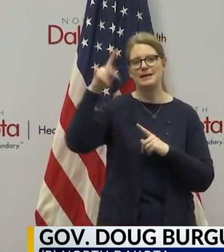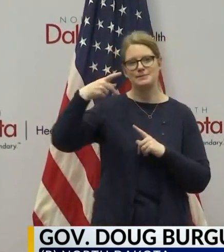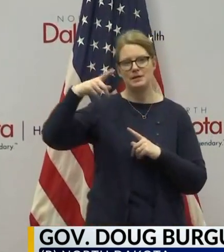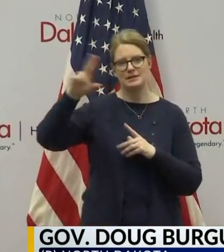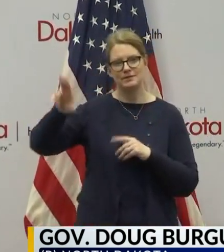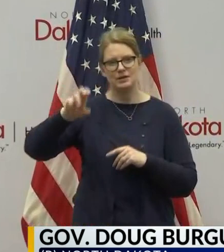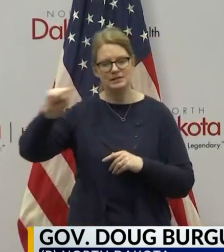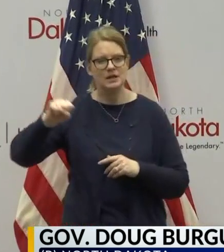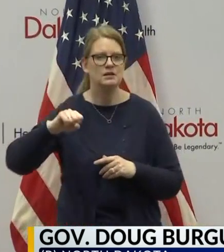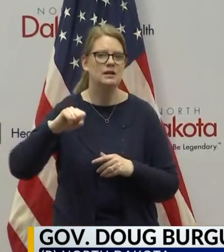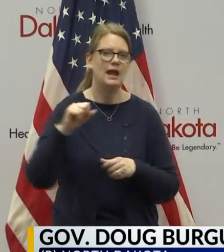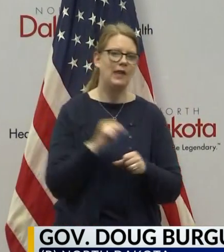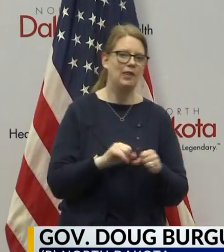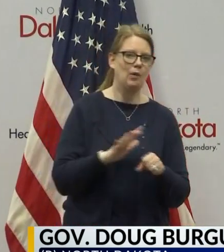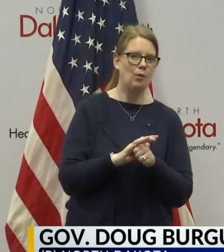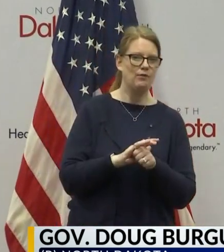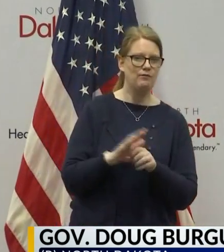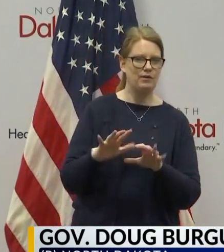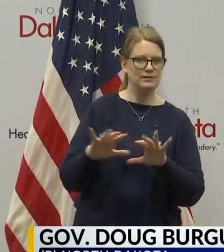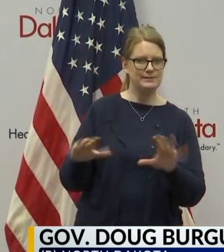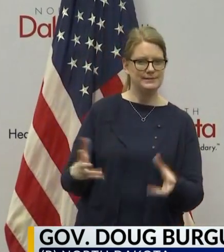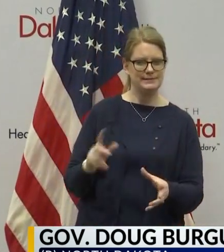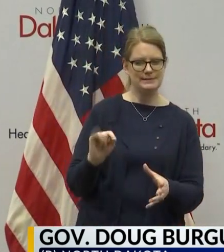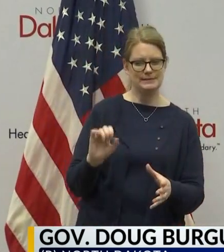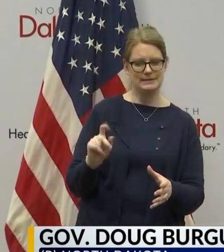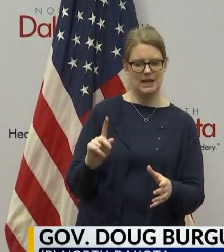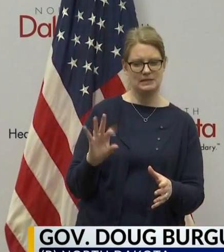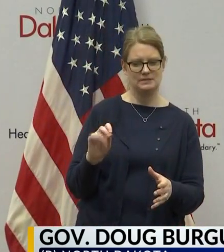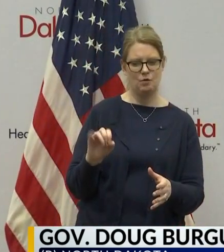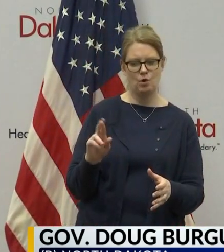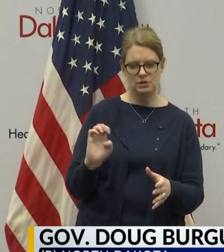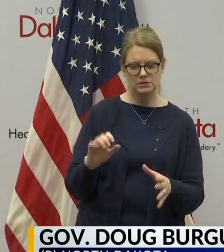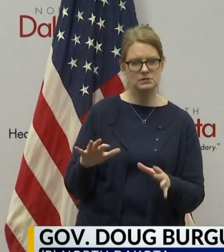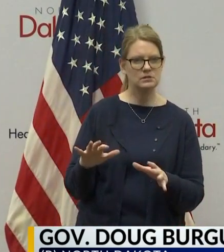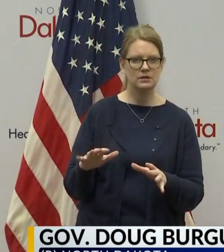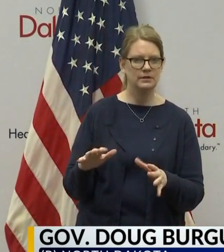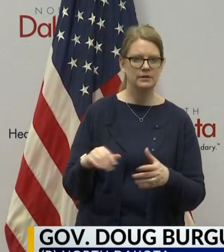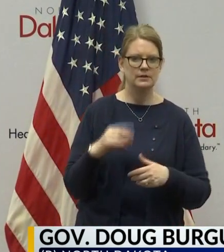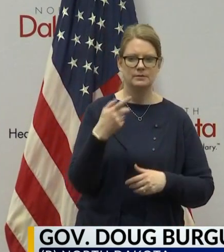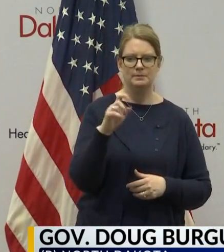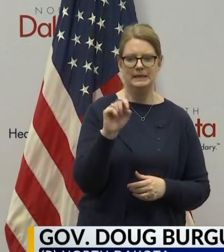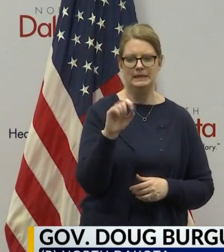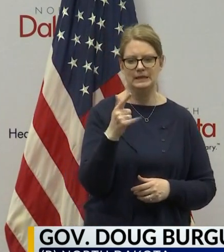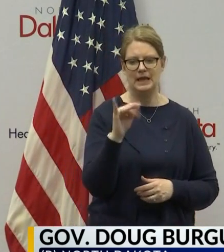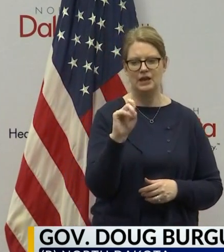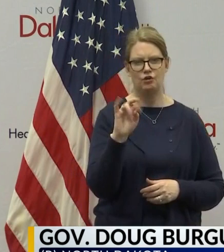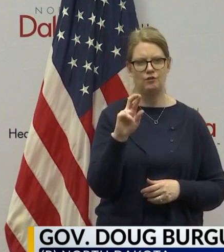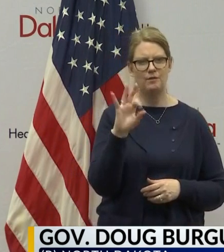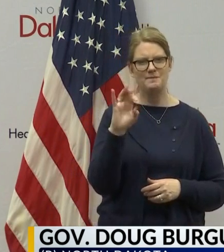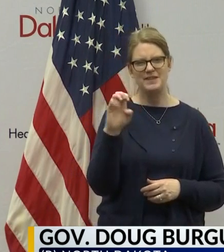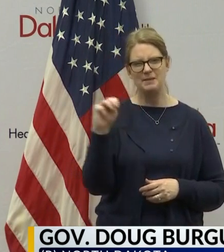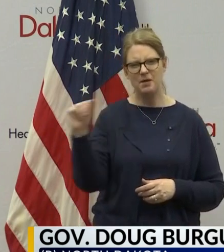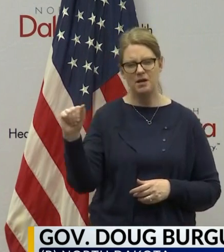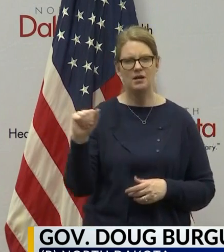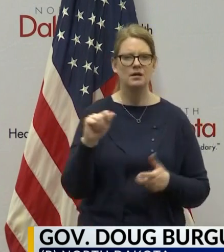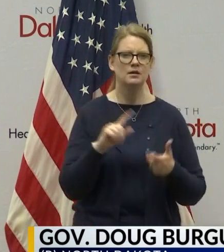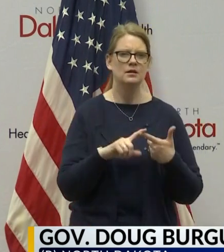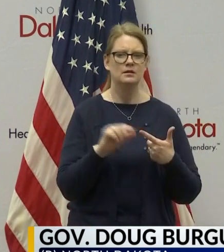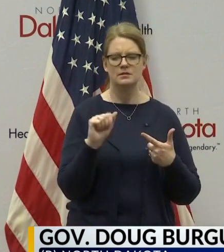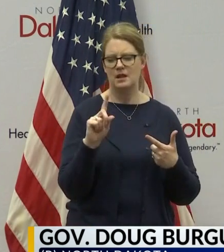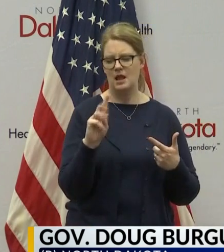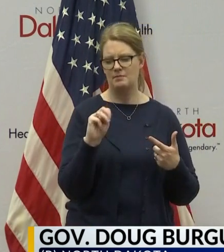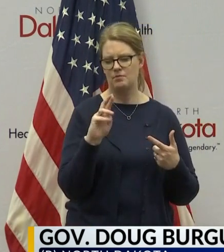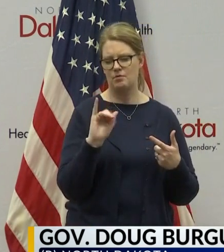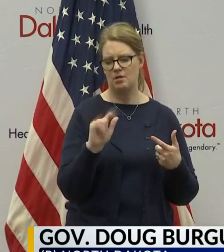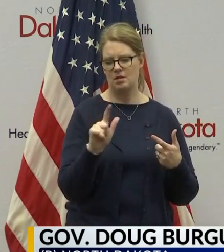of the coronavirus task force, whether it's Pete Gaynor from FEMA. We had the admiral